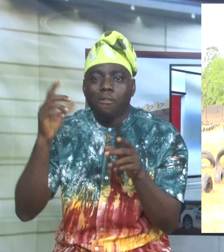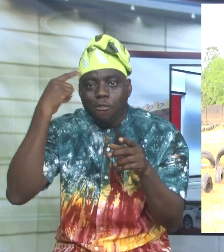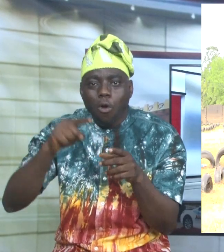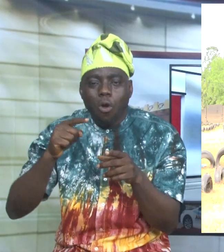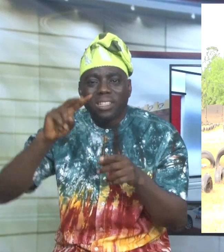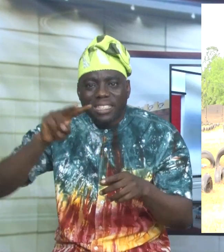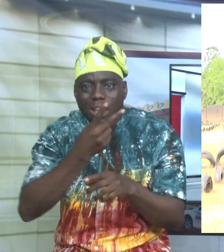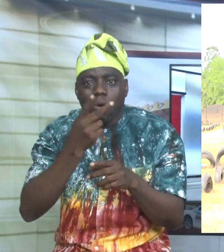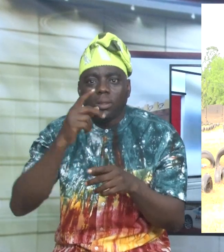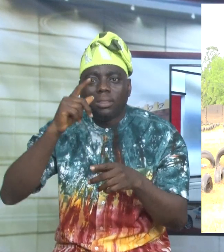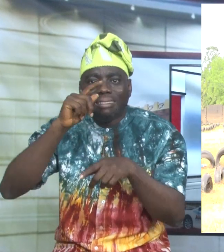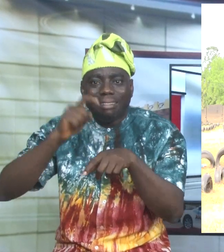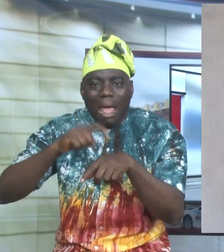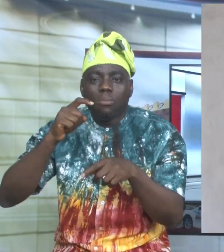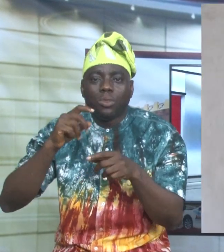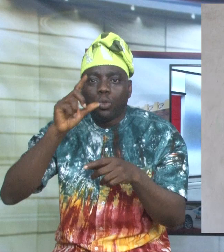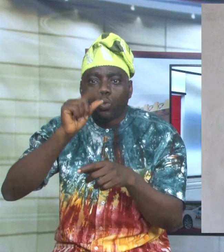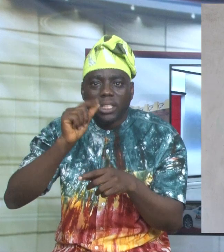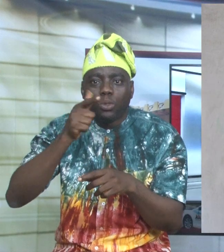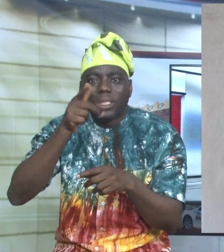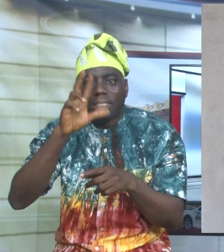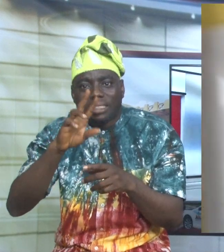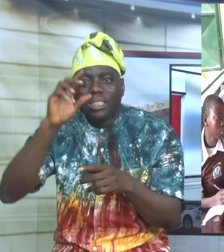second term 2023-2024 academic session.